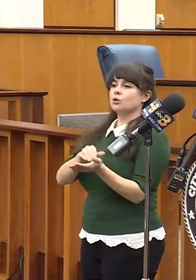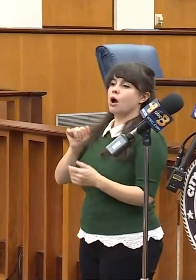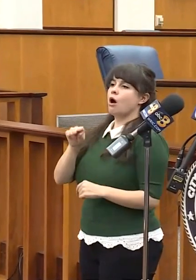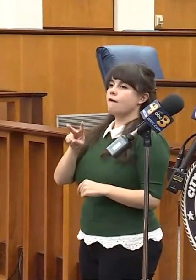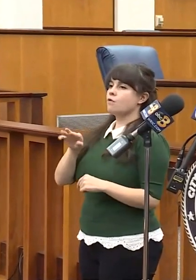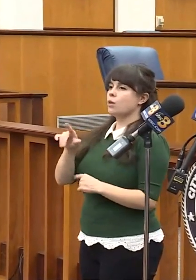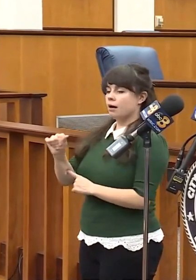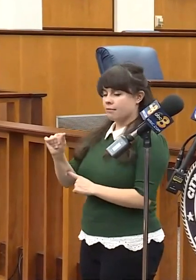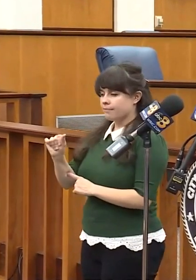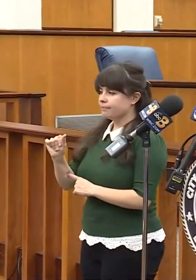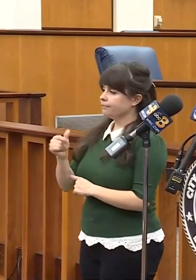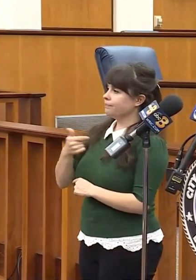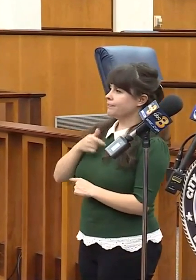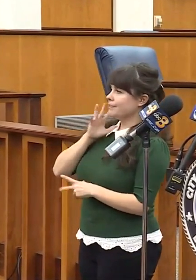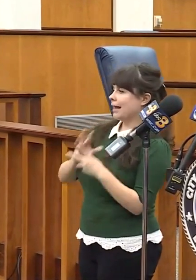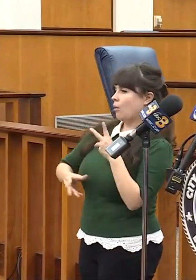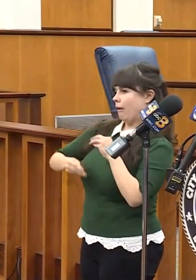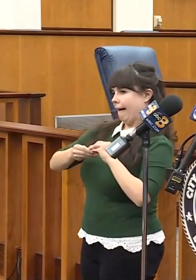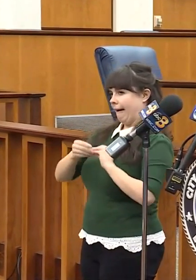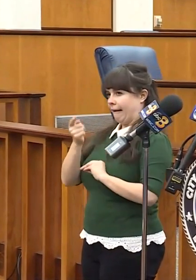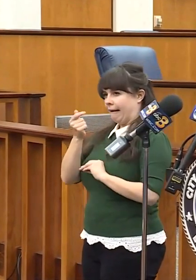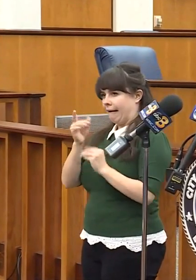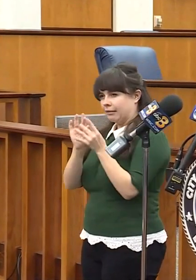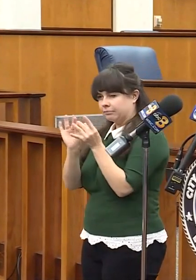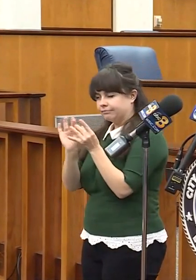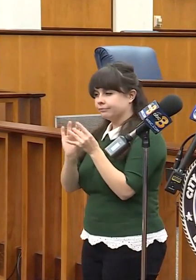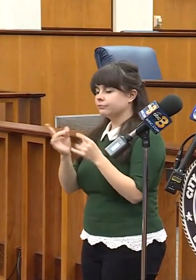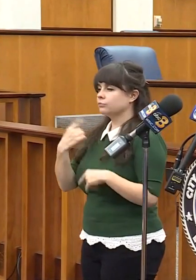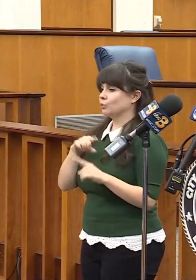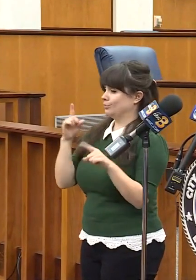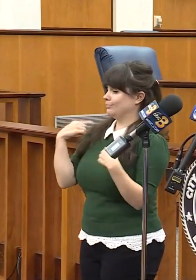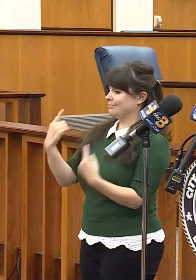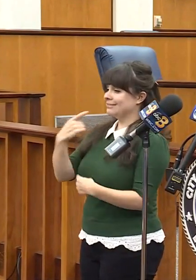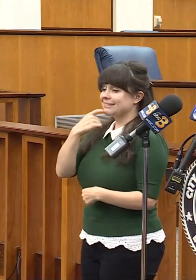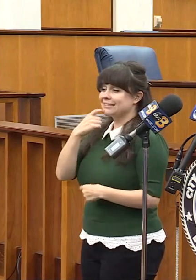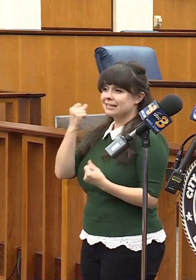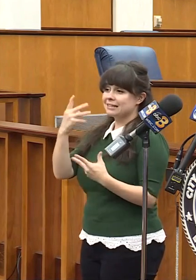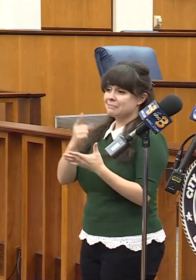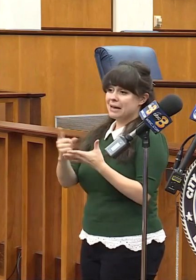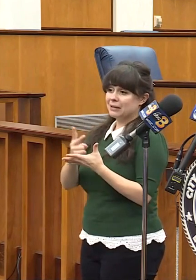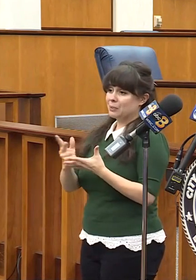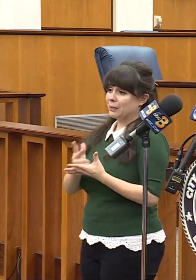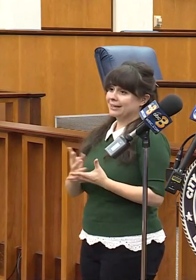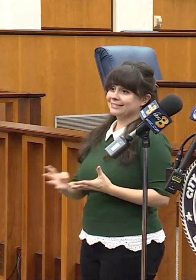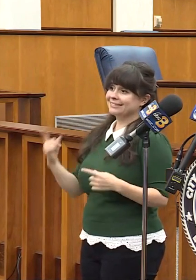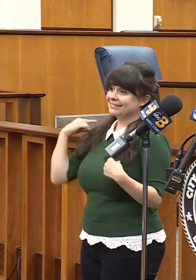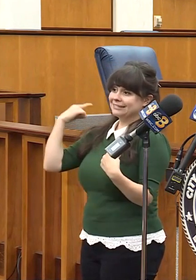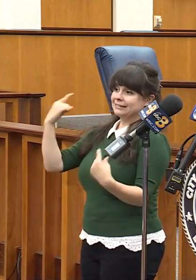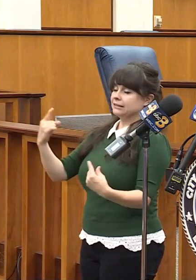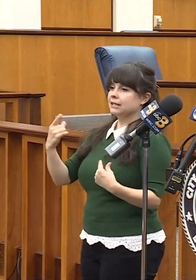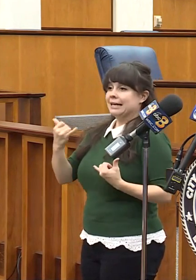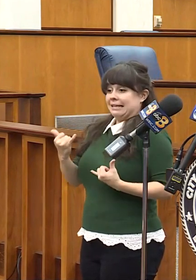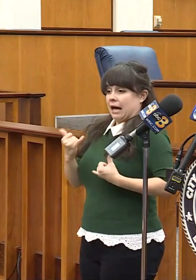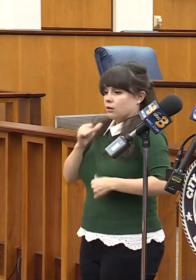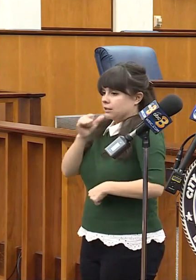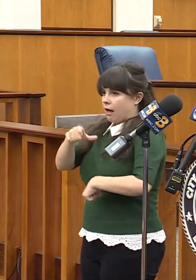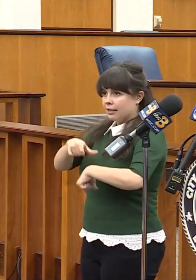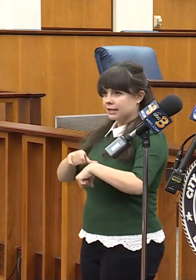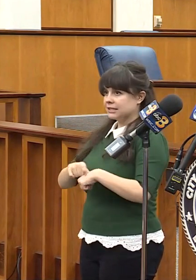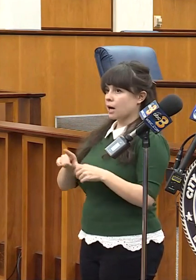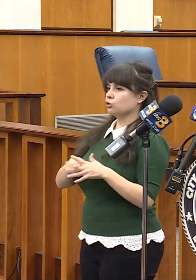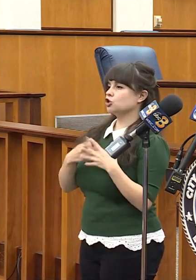I will just add that we've been saying this for weeks now, but this is not the time for us to let up and